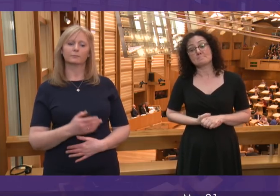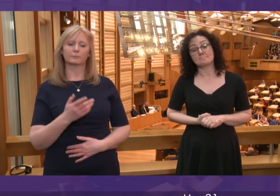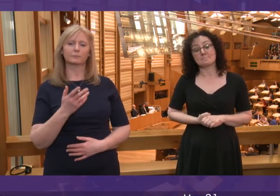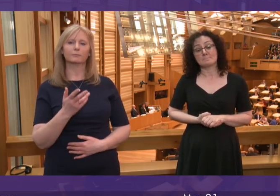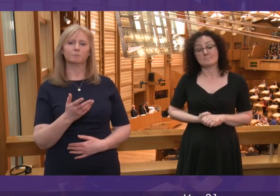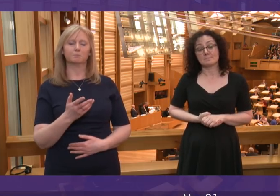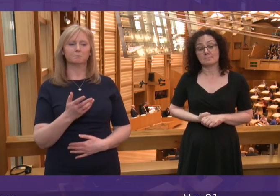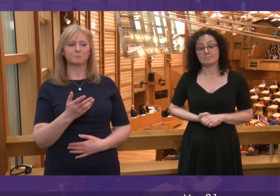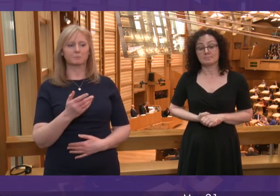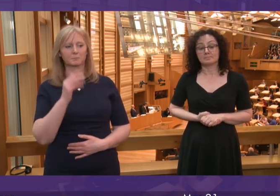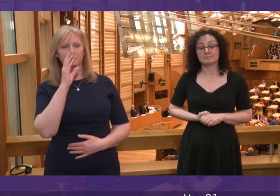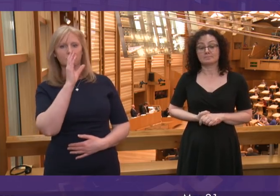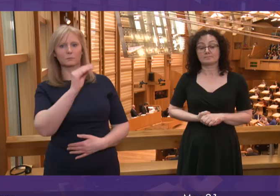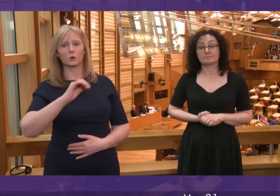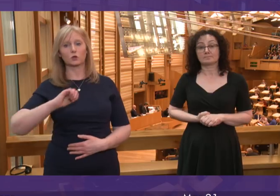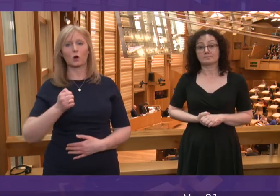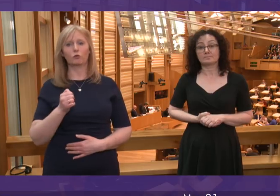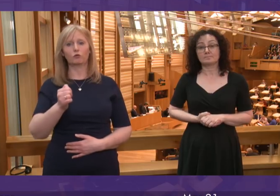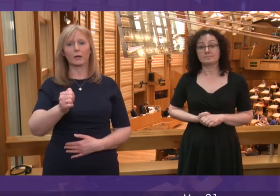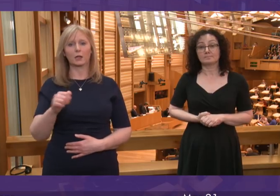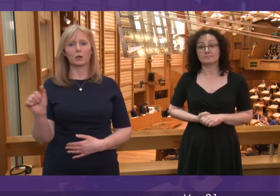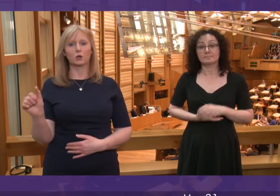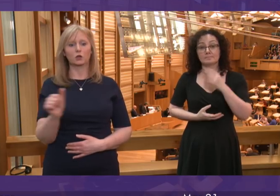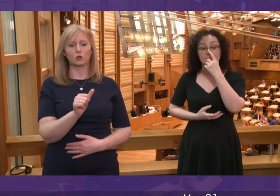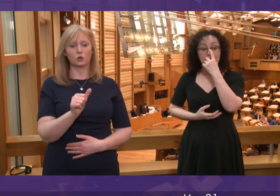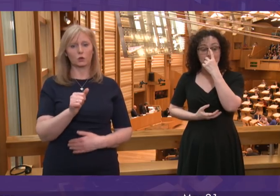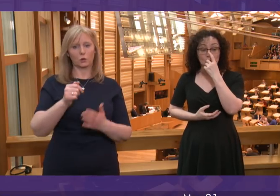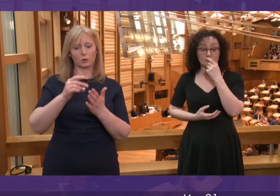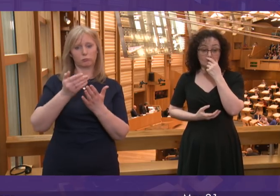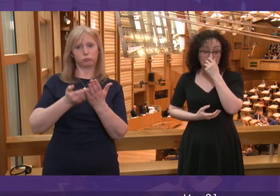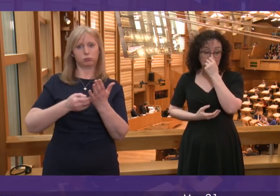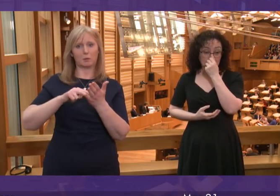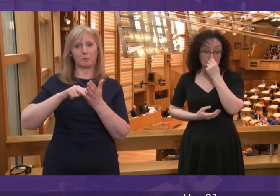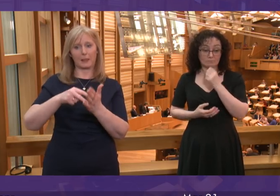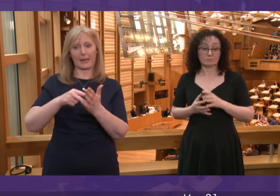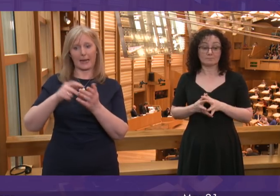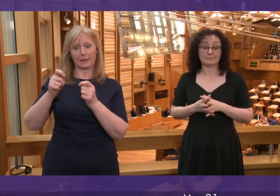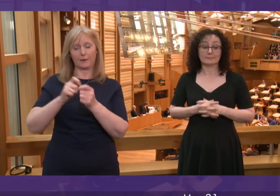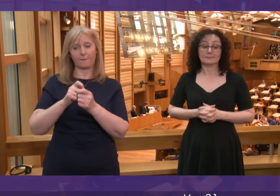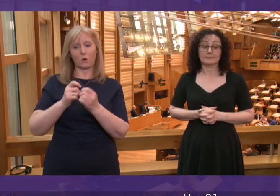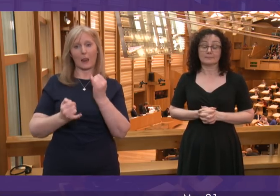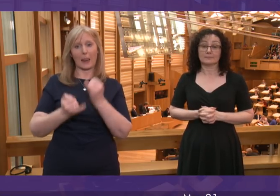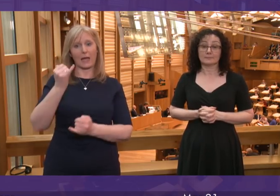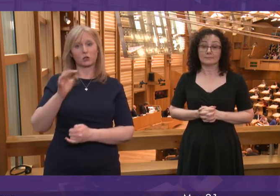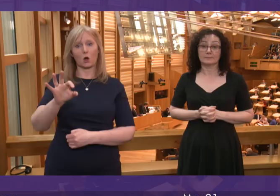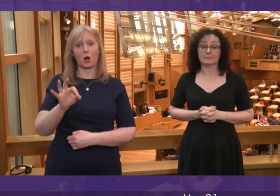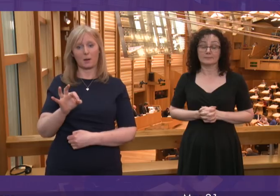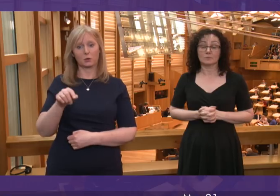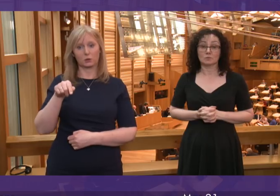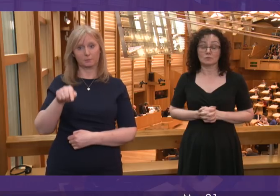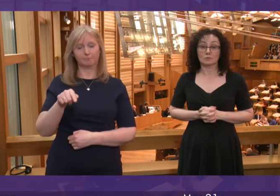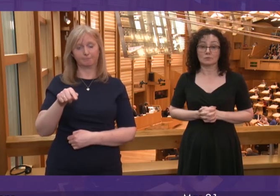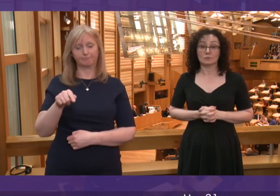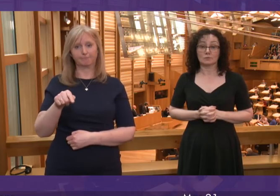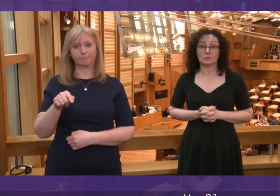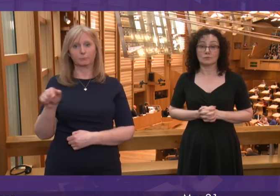Graham that ScotRail should treat a remedial plan very much as a last-chance saloon. That's the very nature